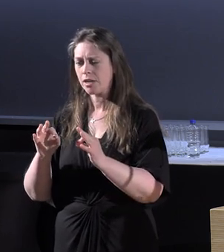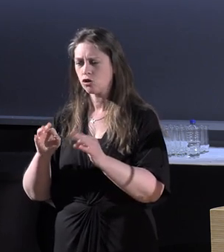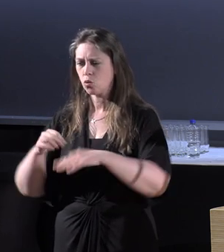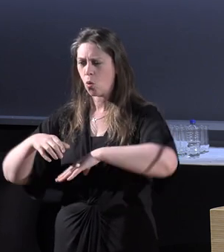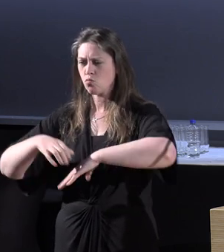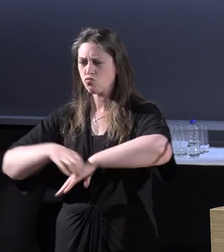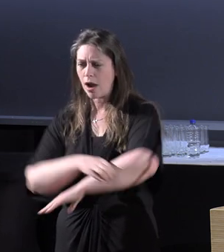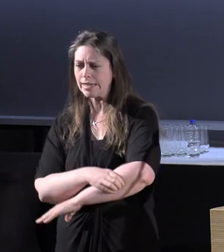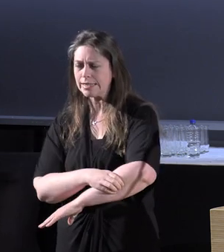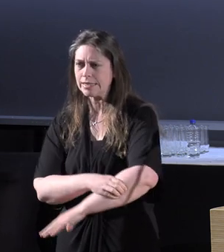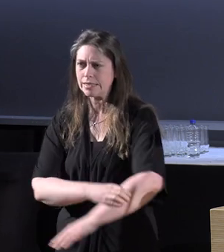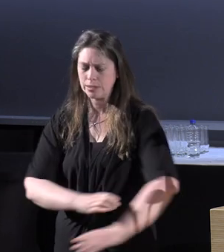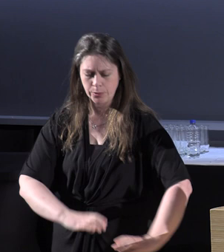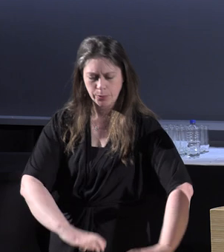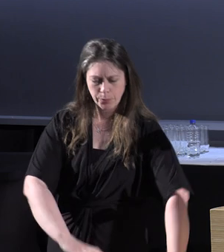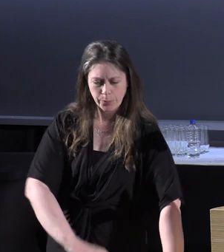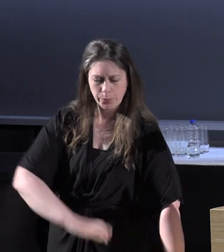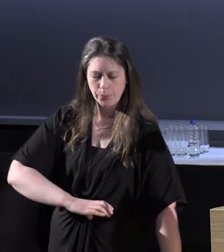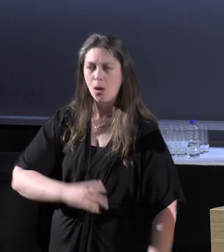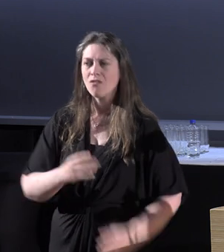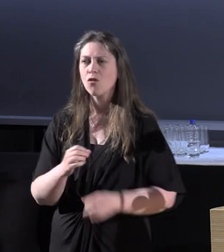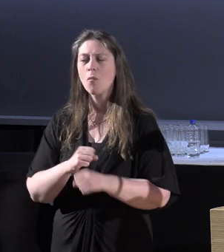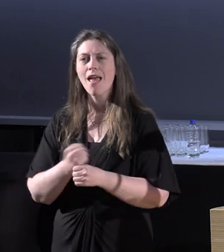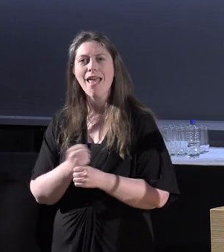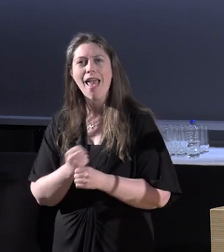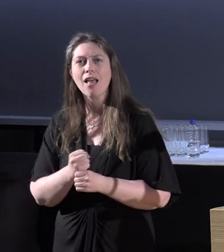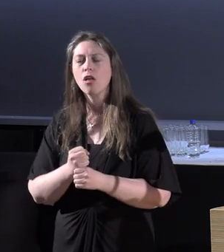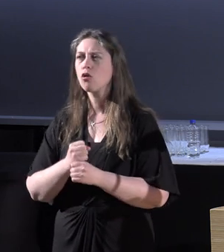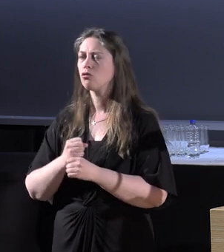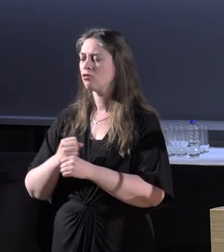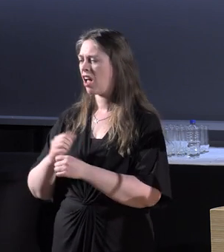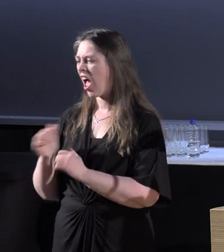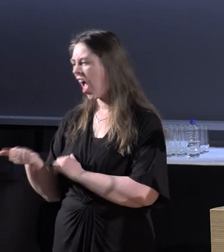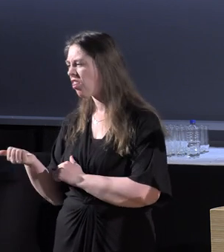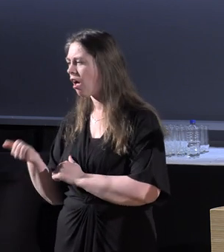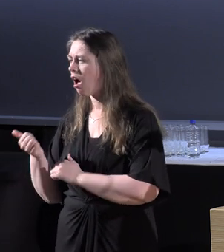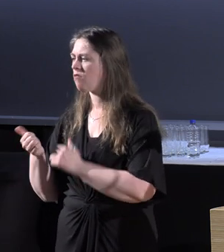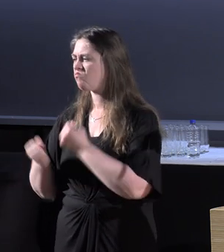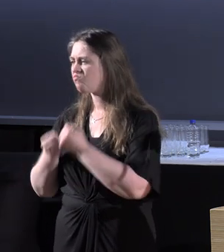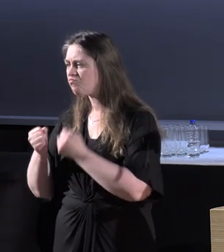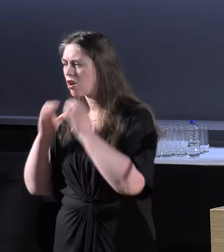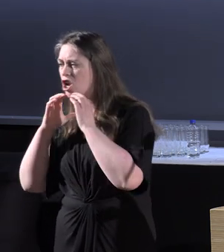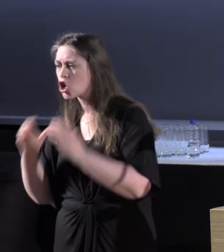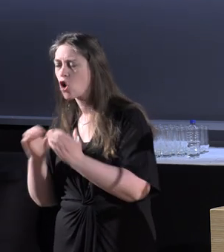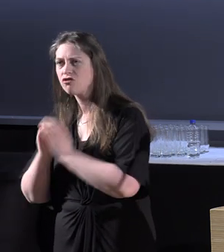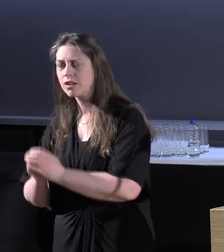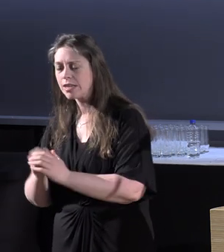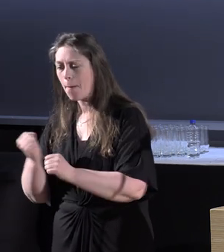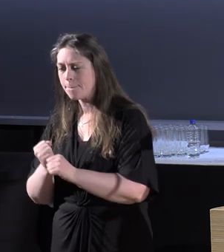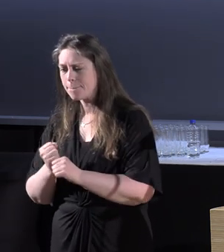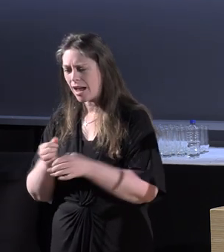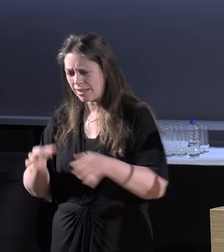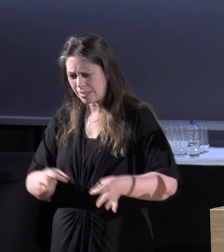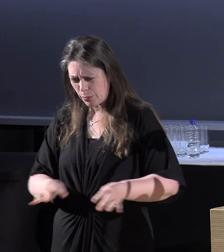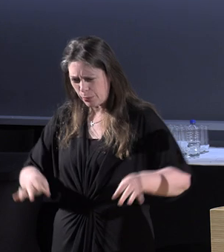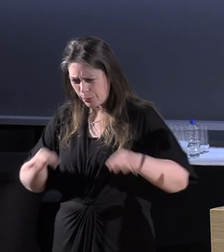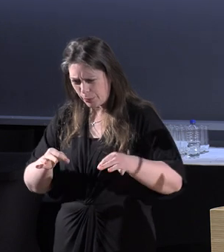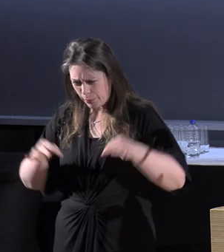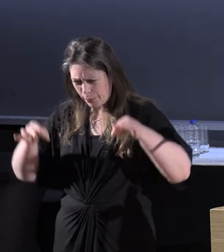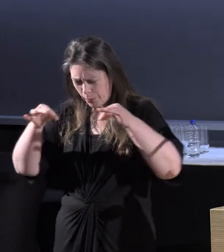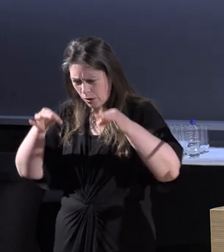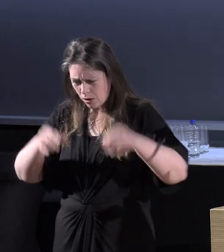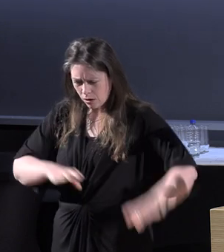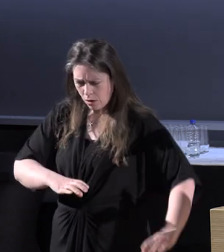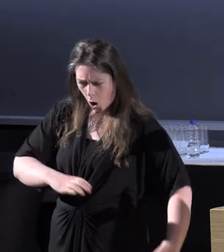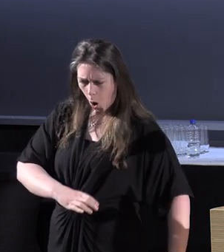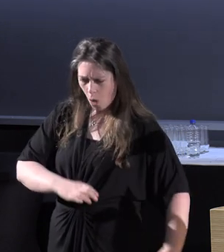ankle, some of his track coaching friends, and put that brace on me a couple of weeks after